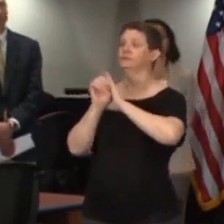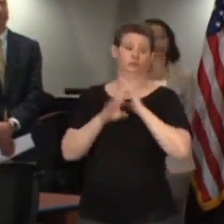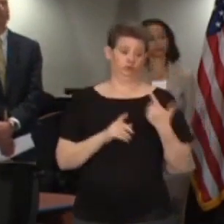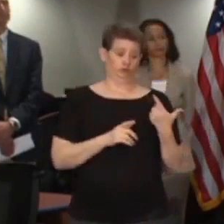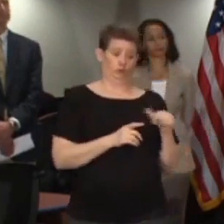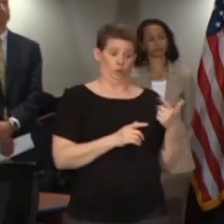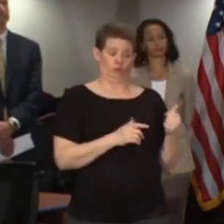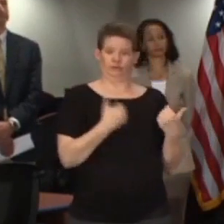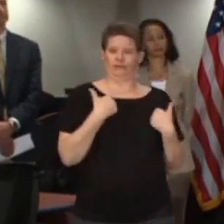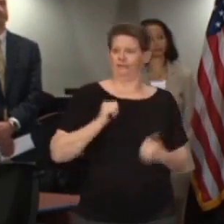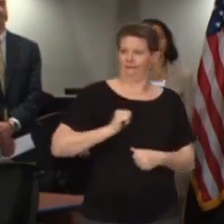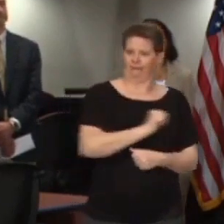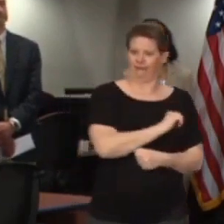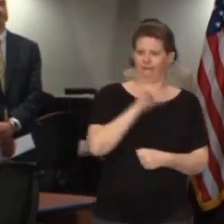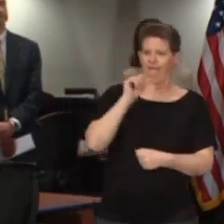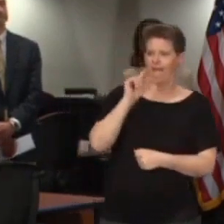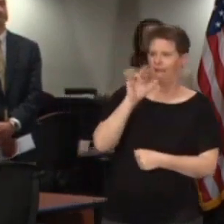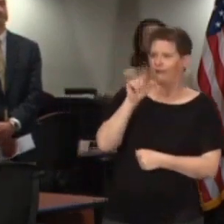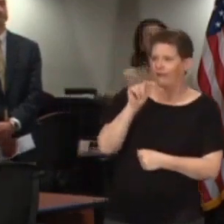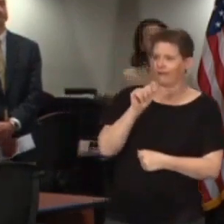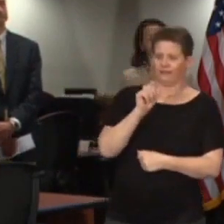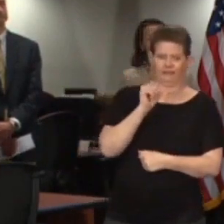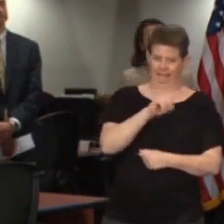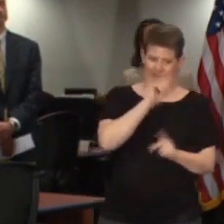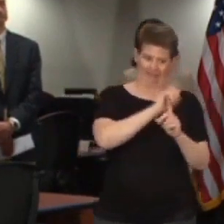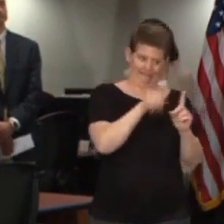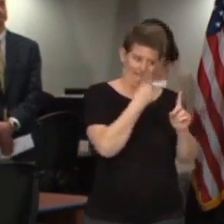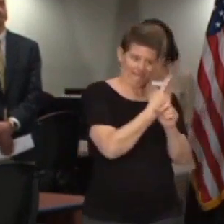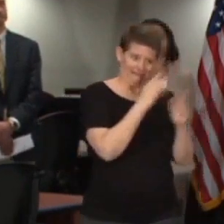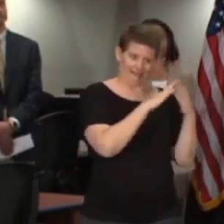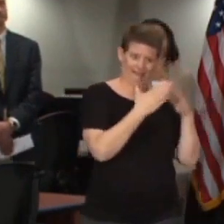Atlanta. There are more people in Atlanta than there are in South Carolina.